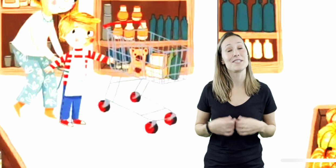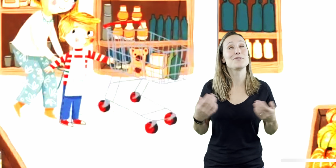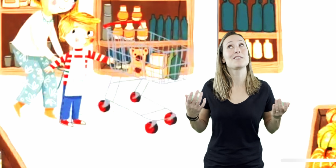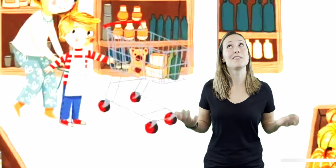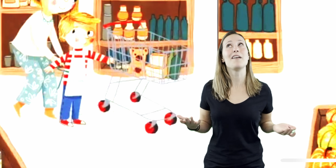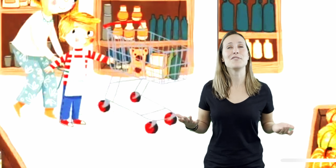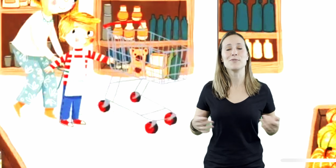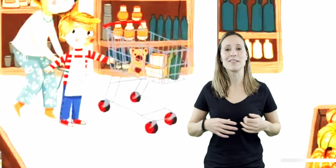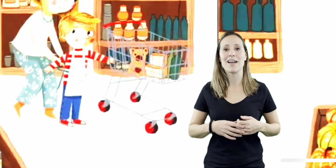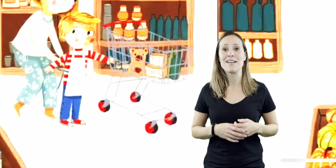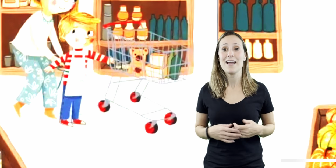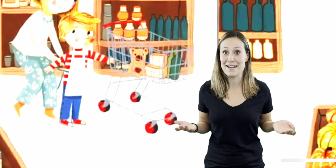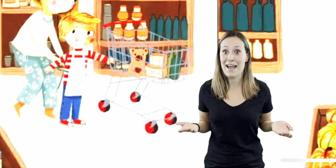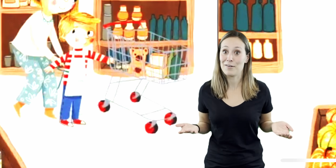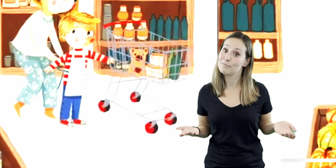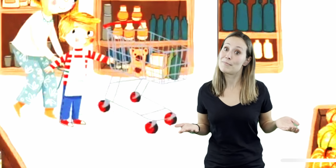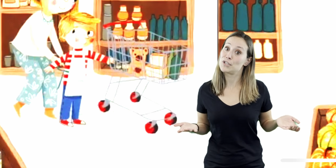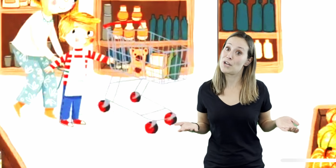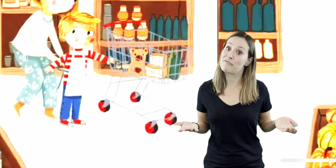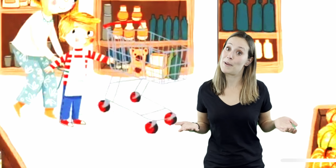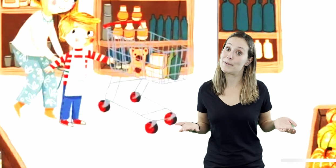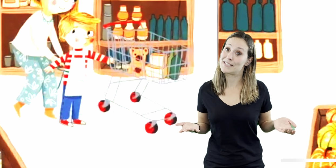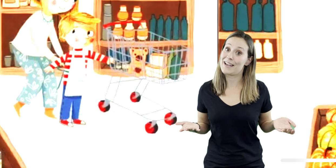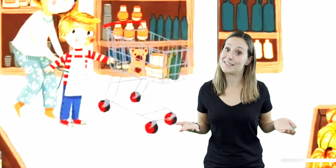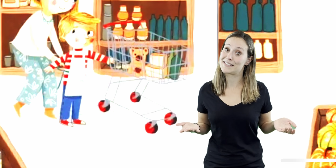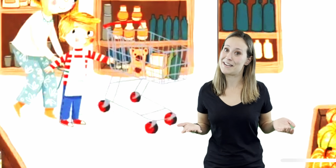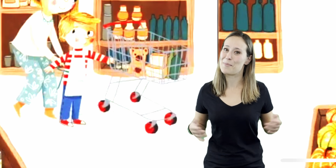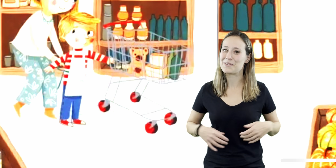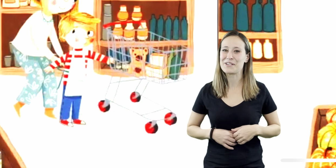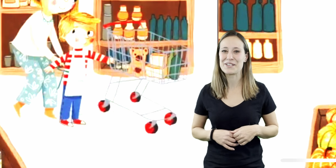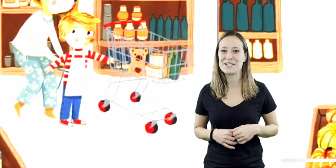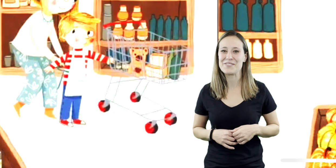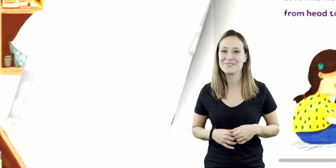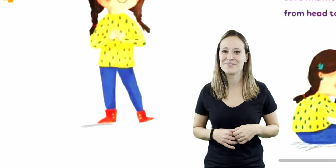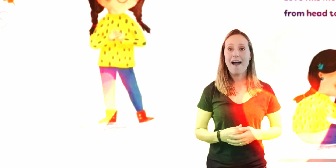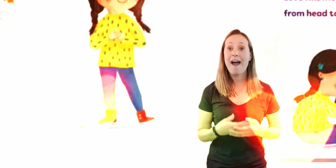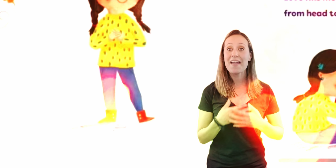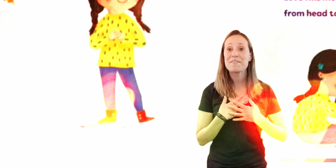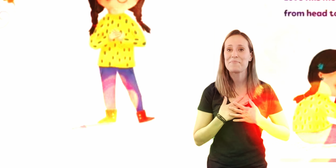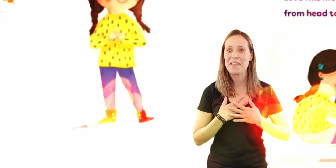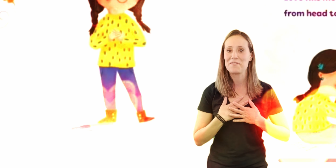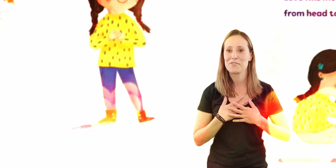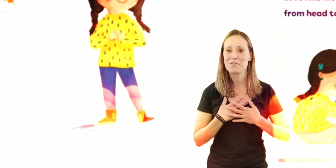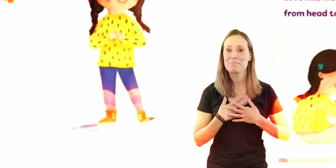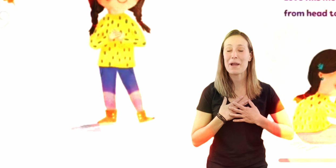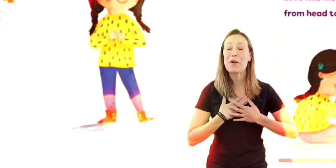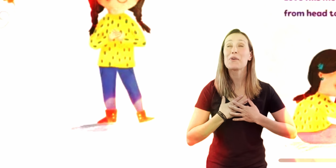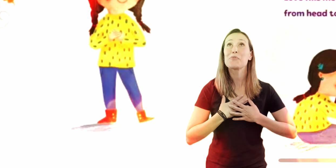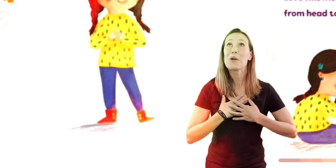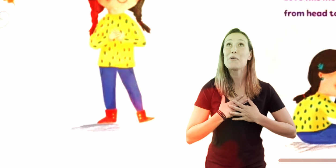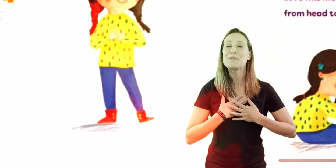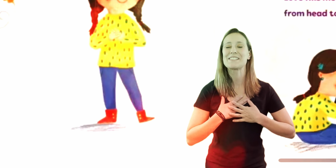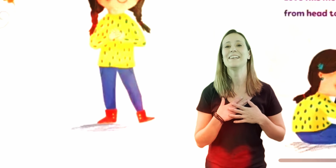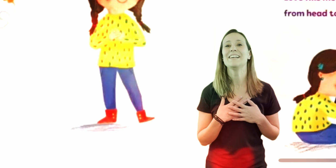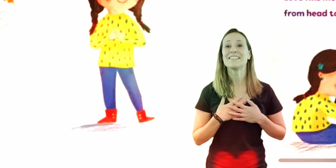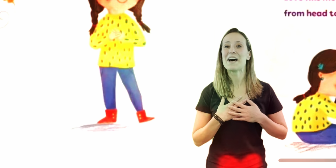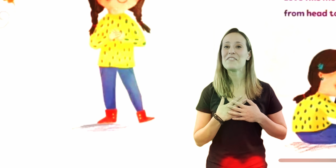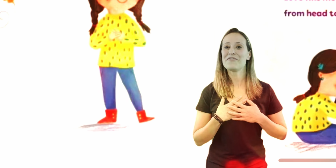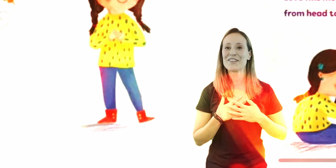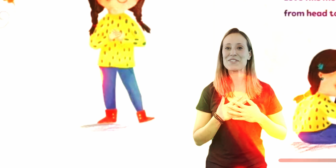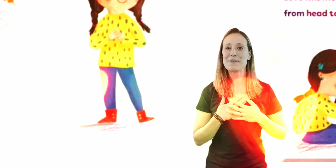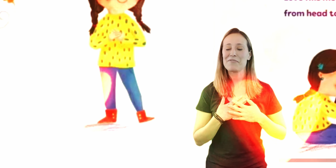I always used to love doing that and now chef baby Silas can help us cook too. I am thankful. My heart grows.